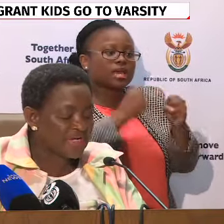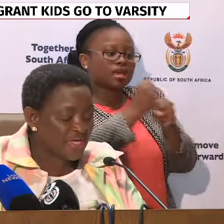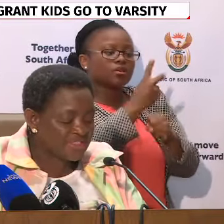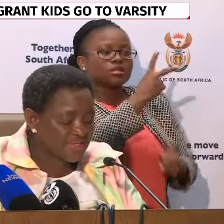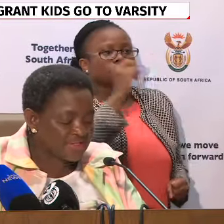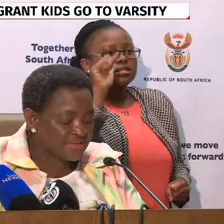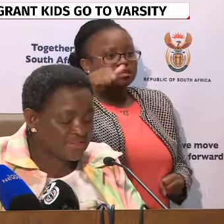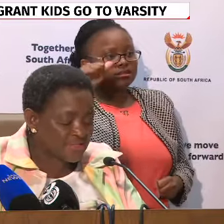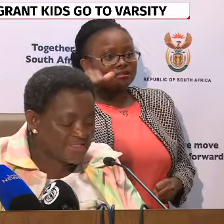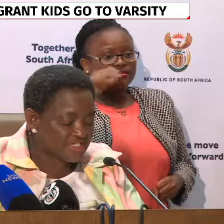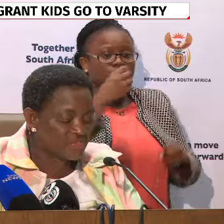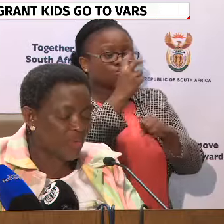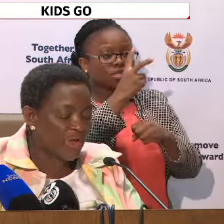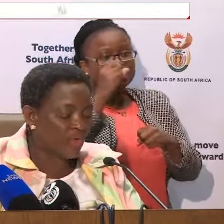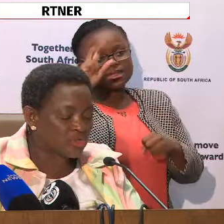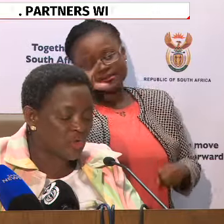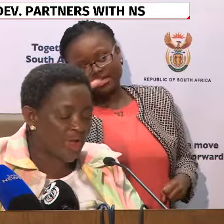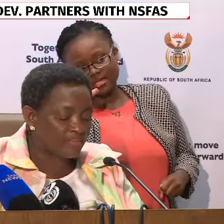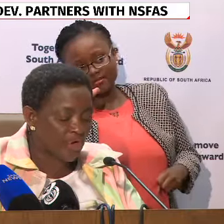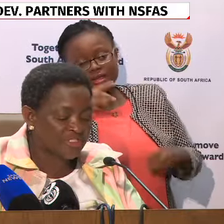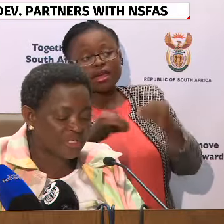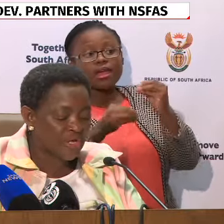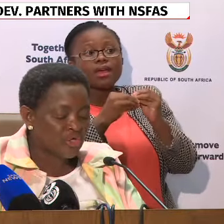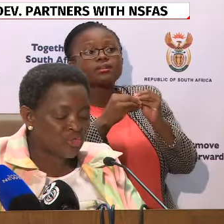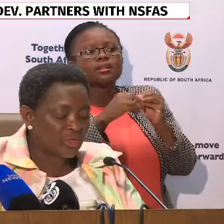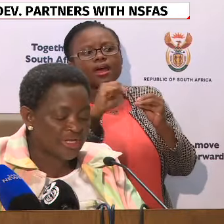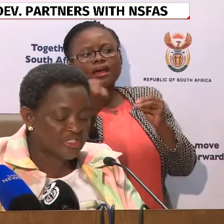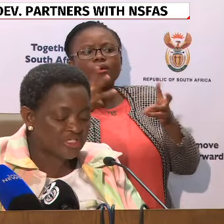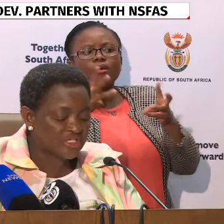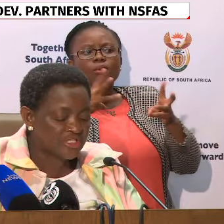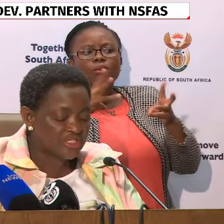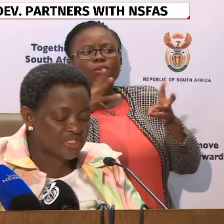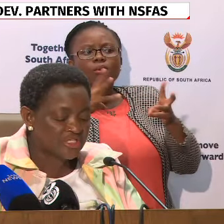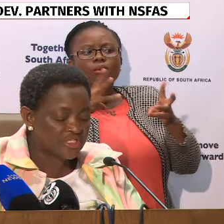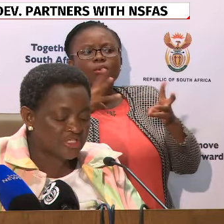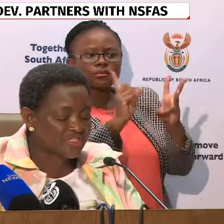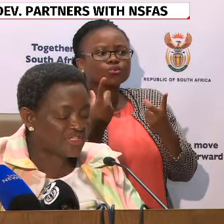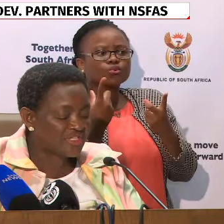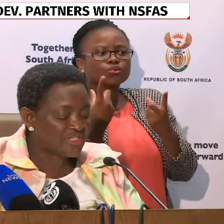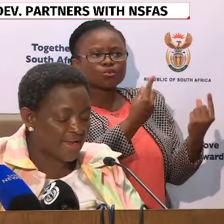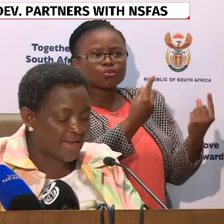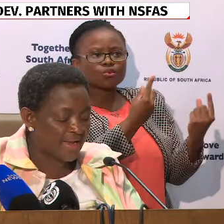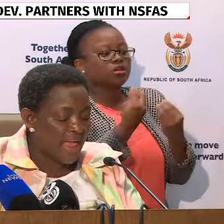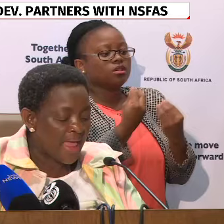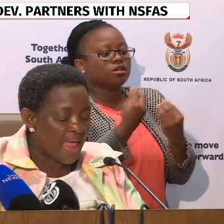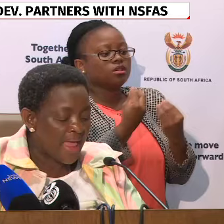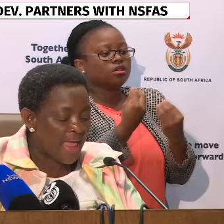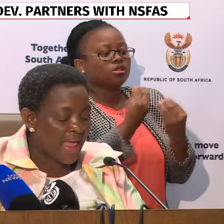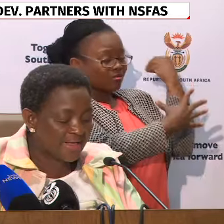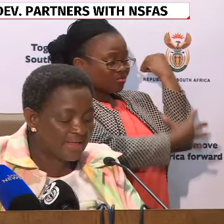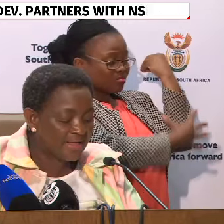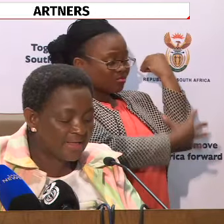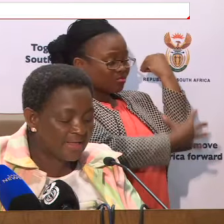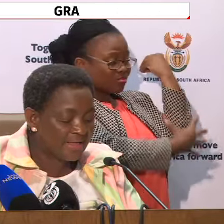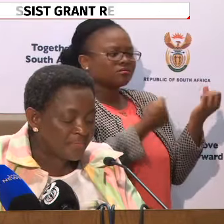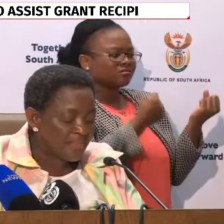Special strategies were also employed to reach as many as poor children, especially